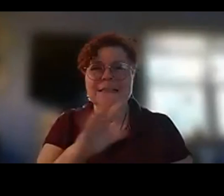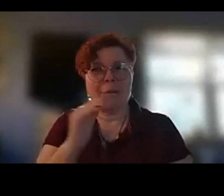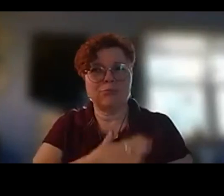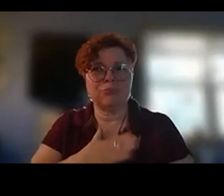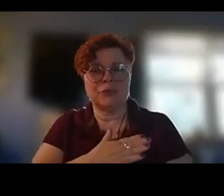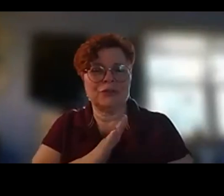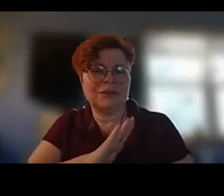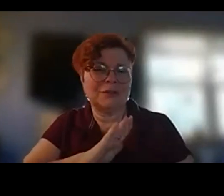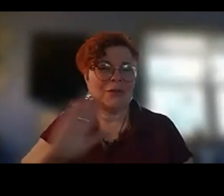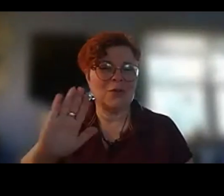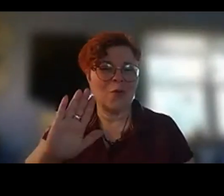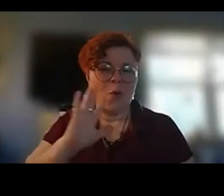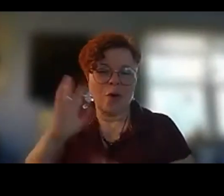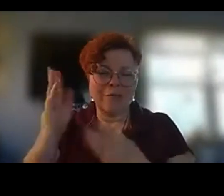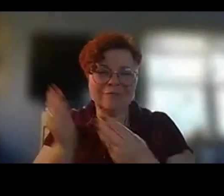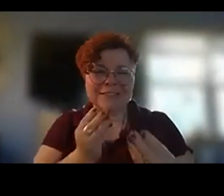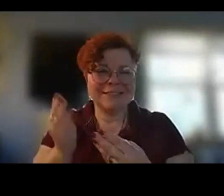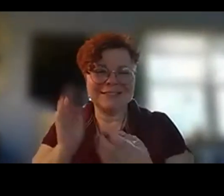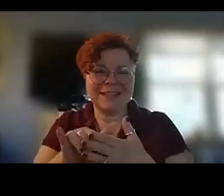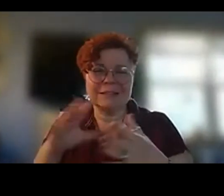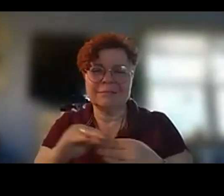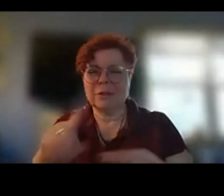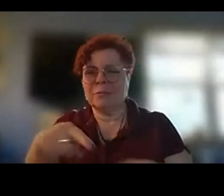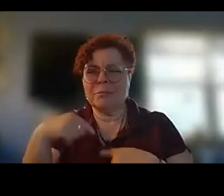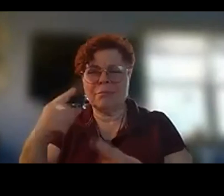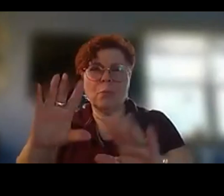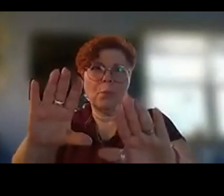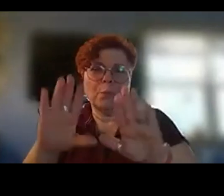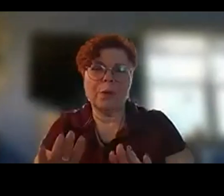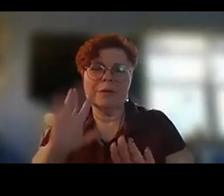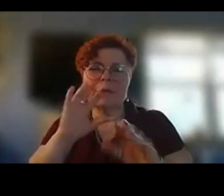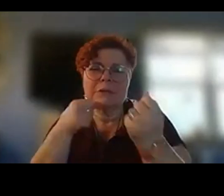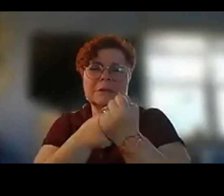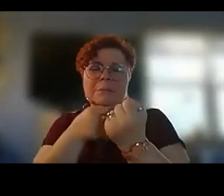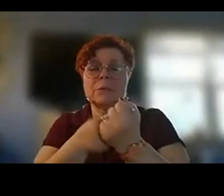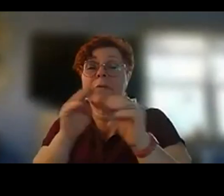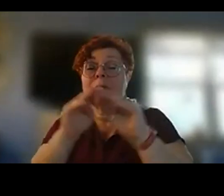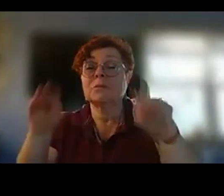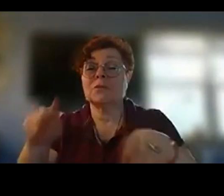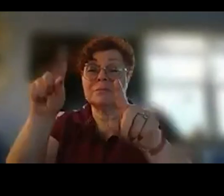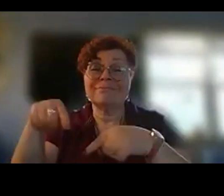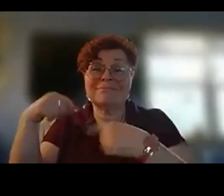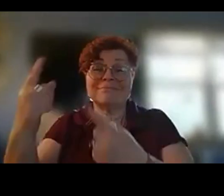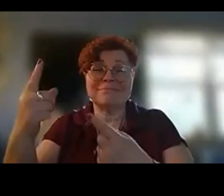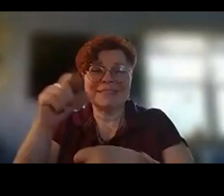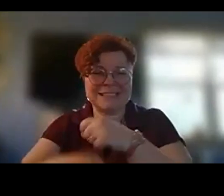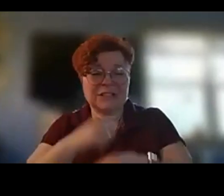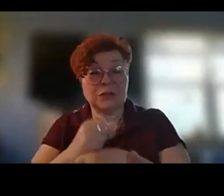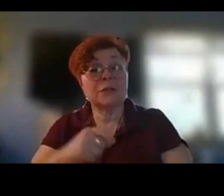facilitating this and you've been a wonderful supporter of the museum over the years uh this poetry program